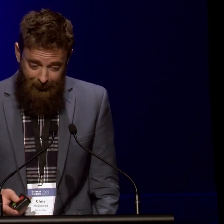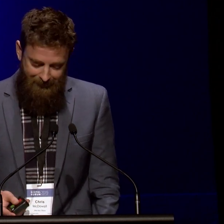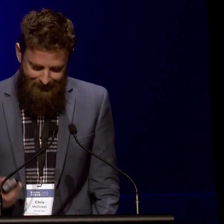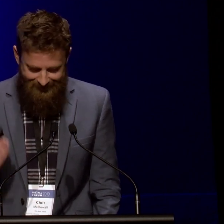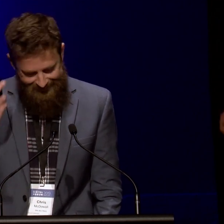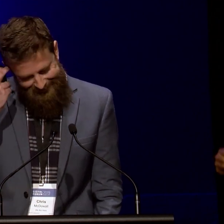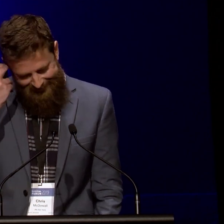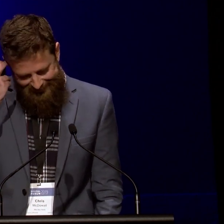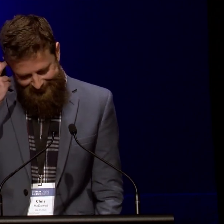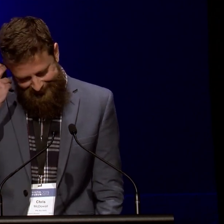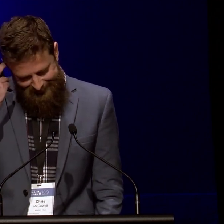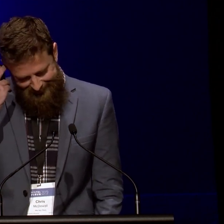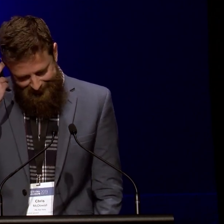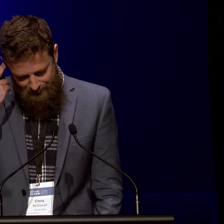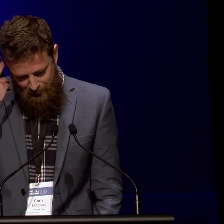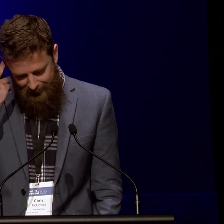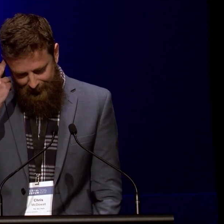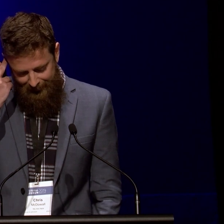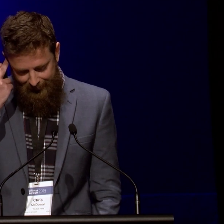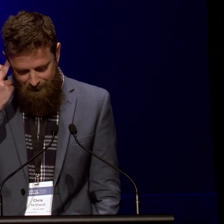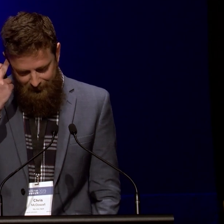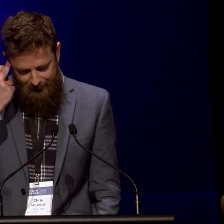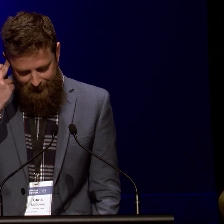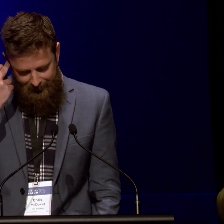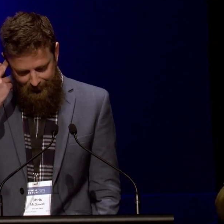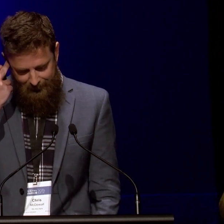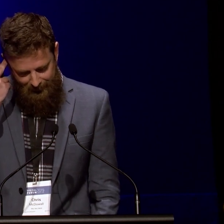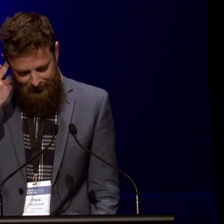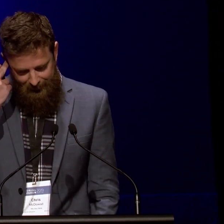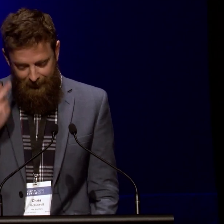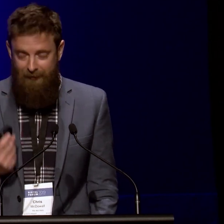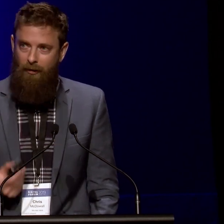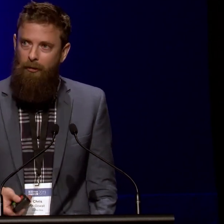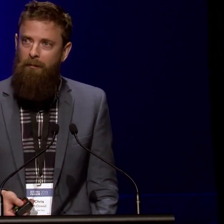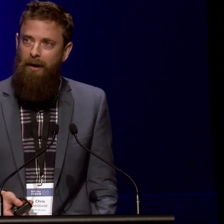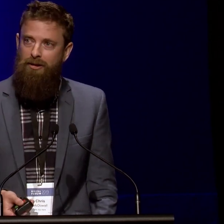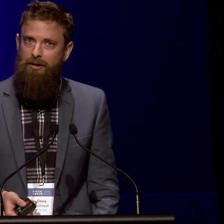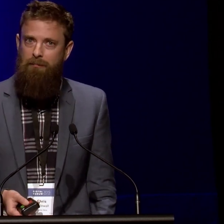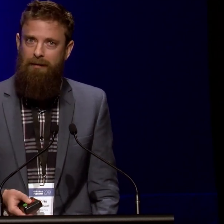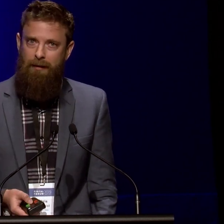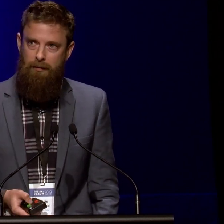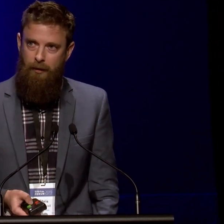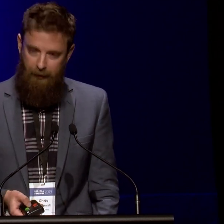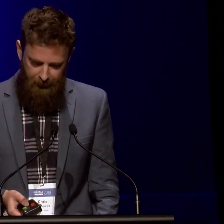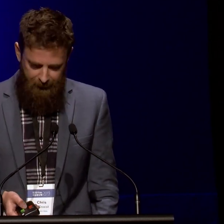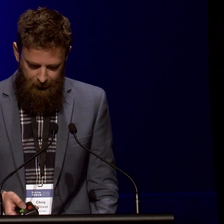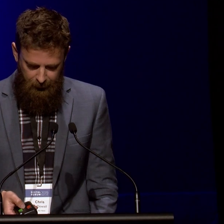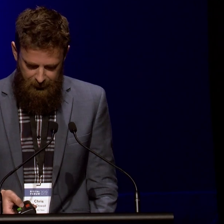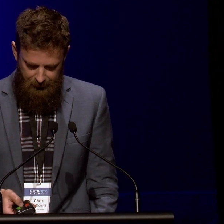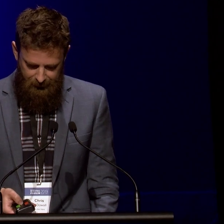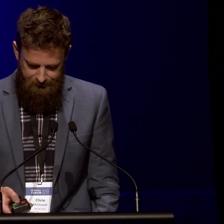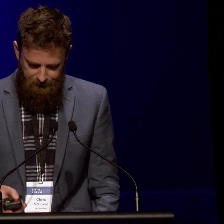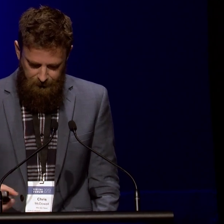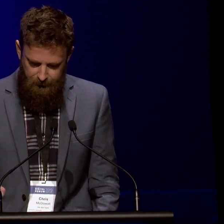And yet there's so much potential good in these